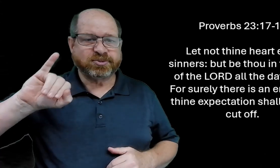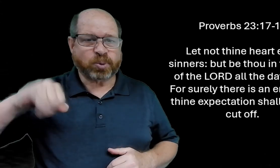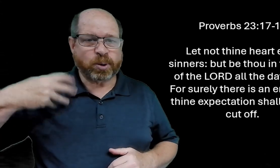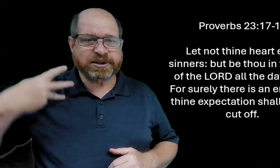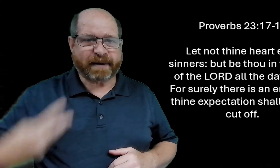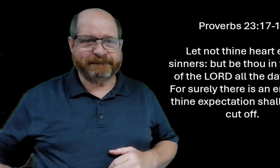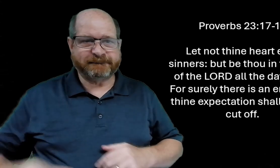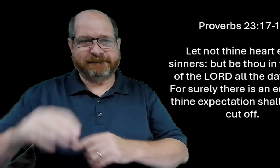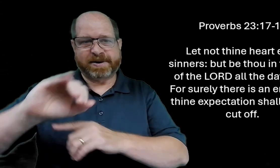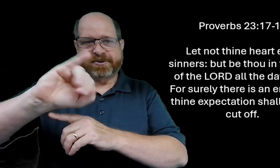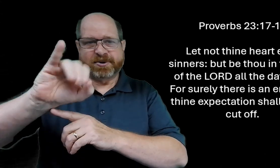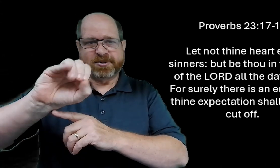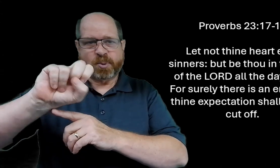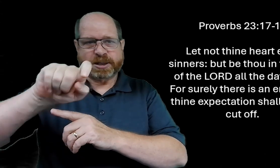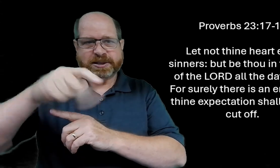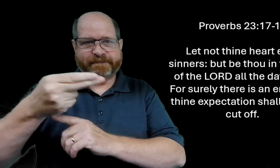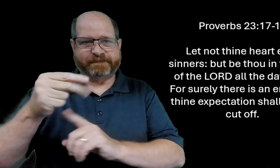i think about joseph